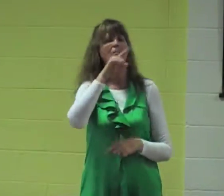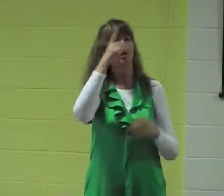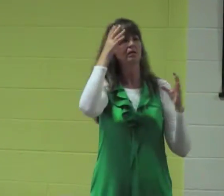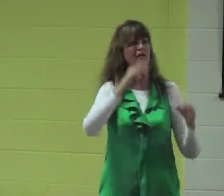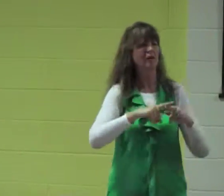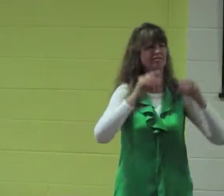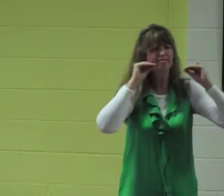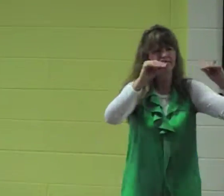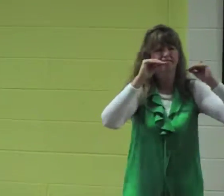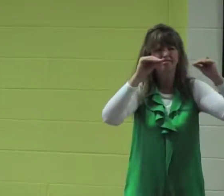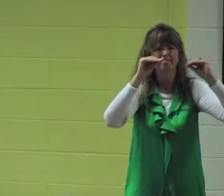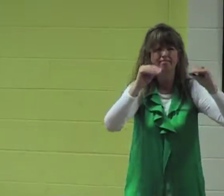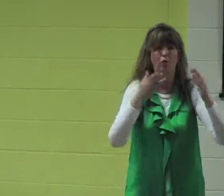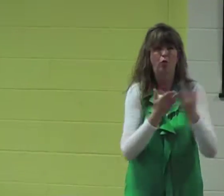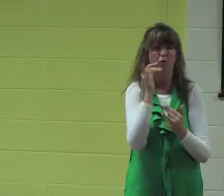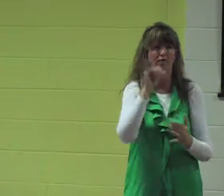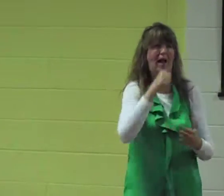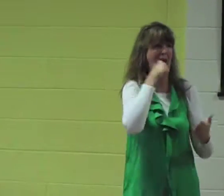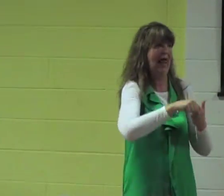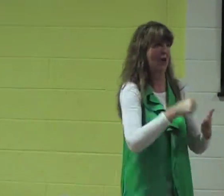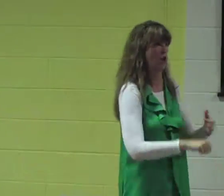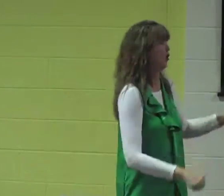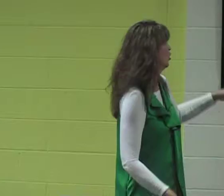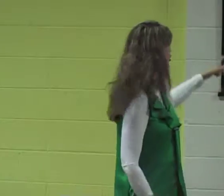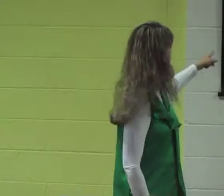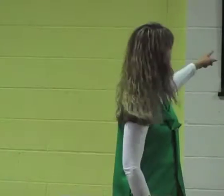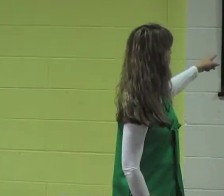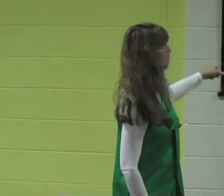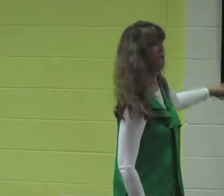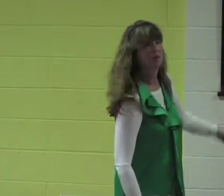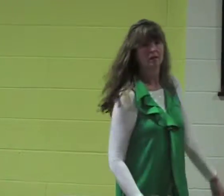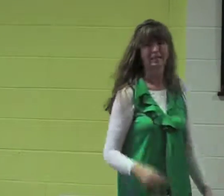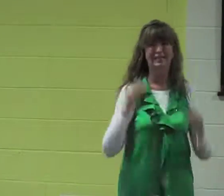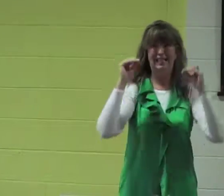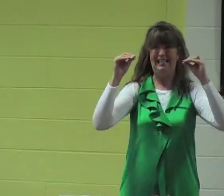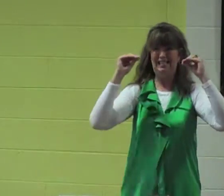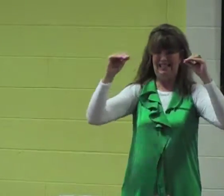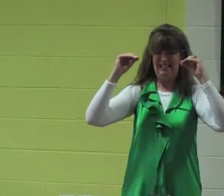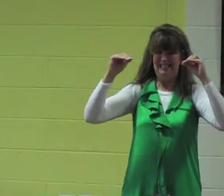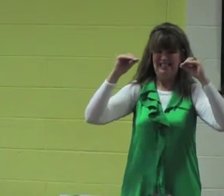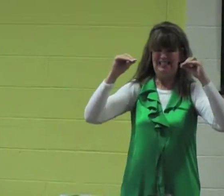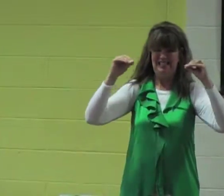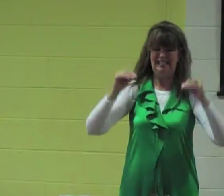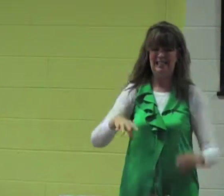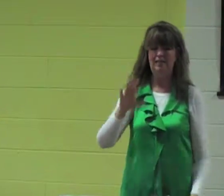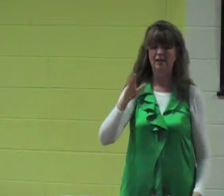Paul decided to teach through this letter to teach them.